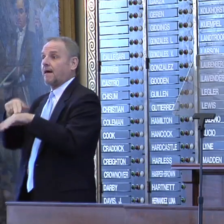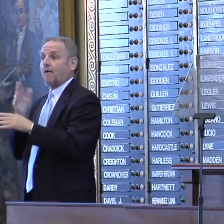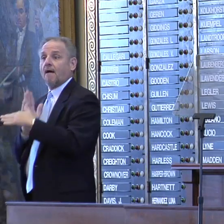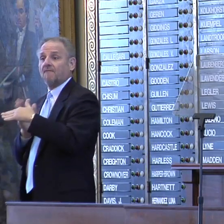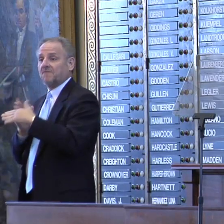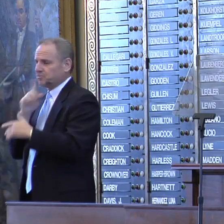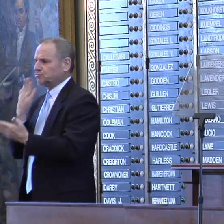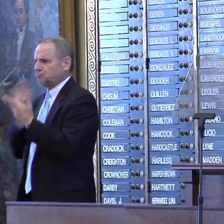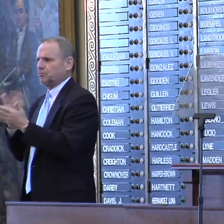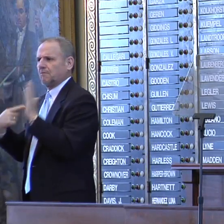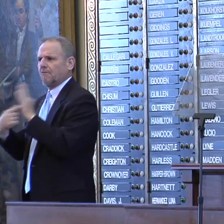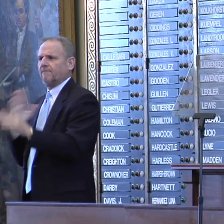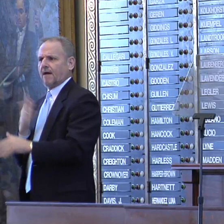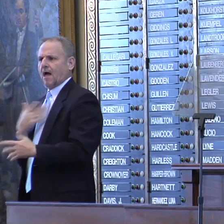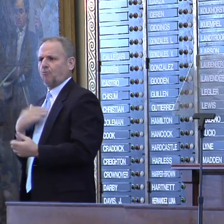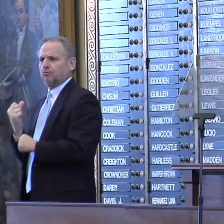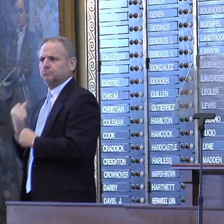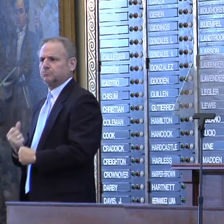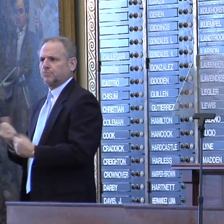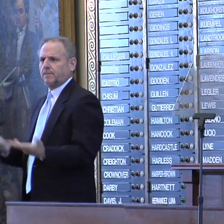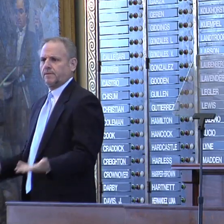indicator of our comparative strength.